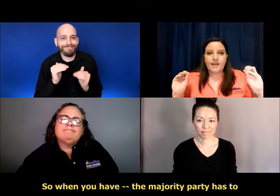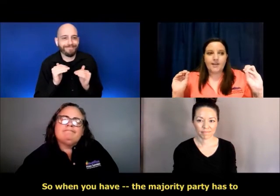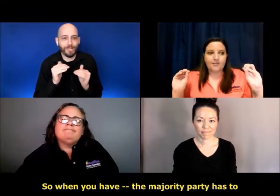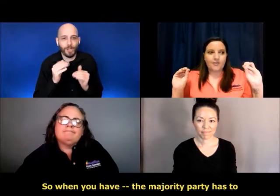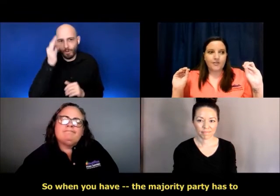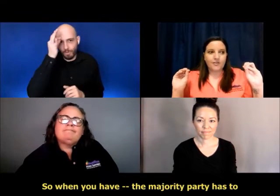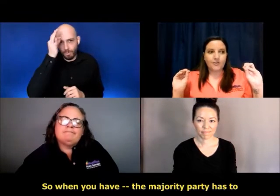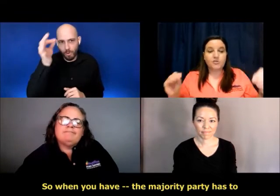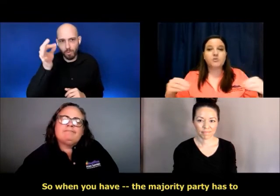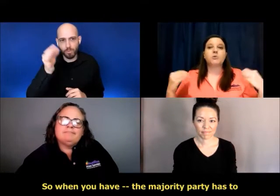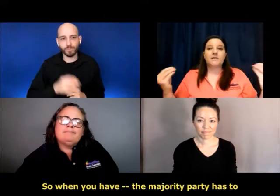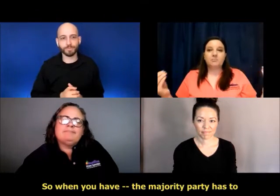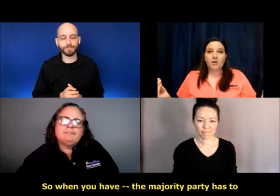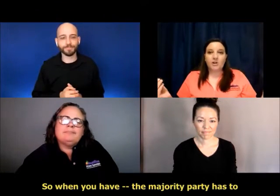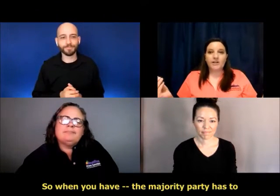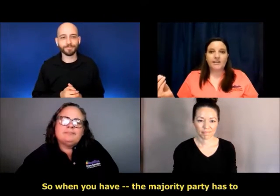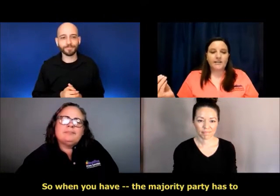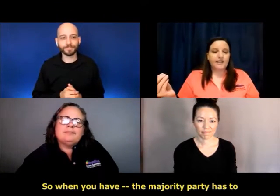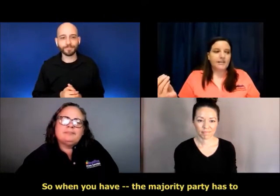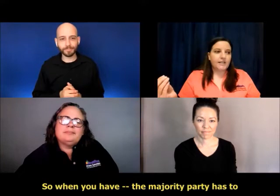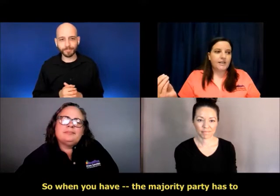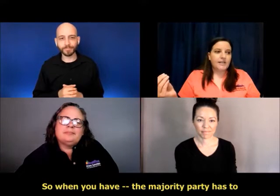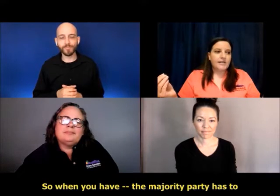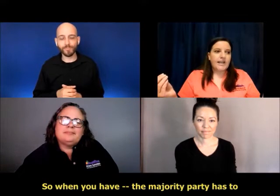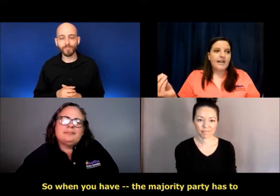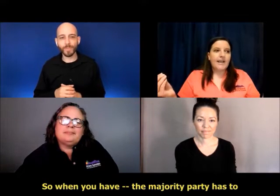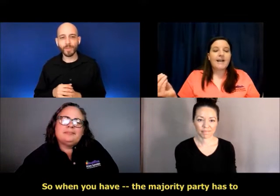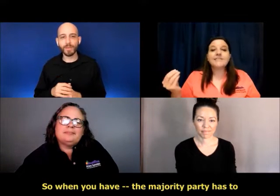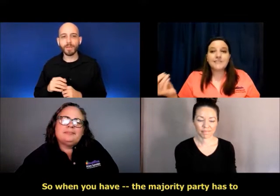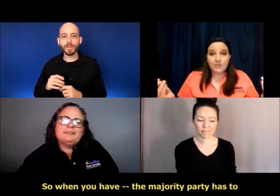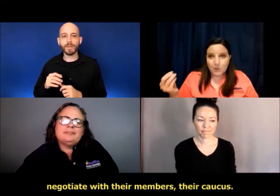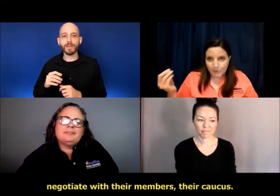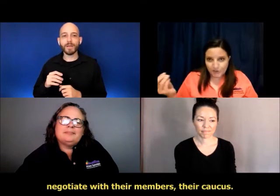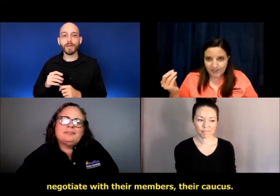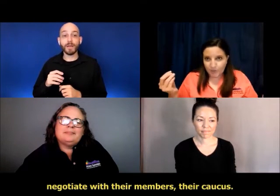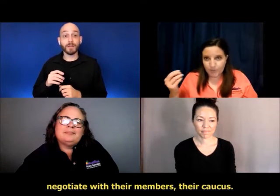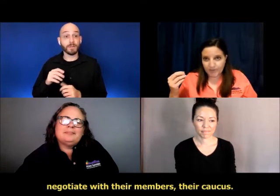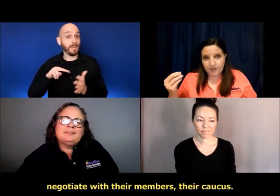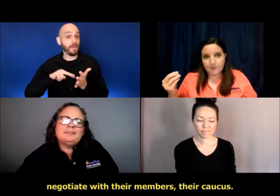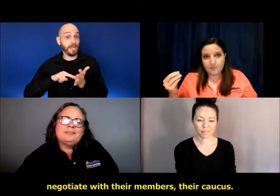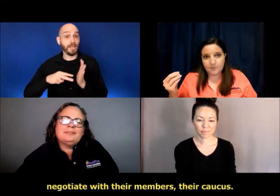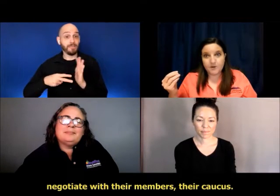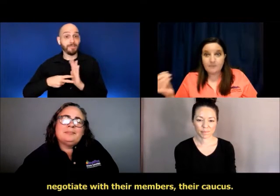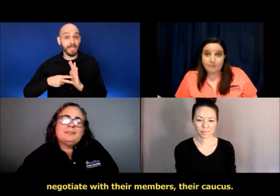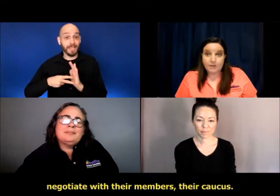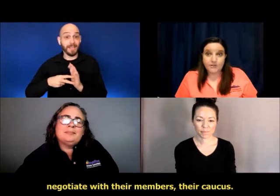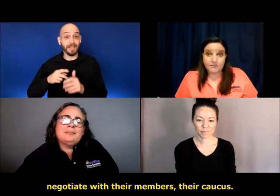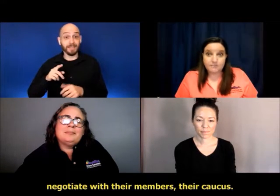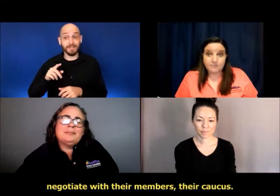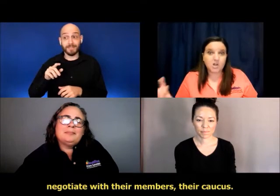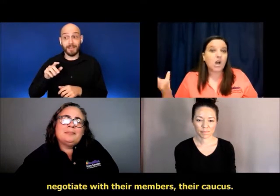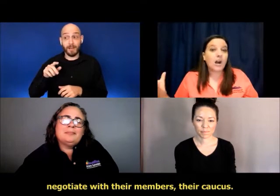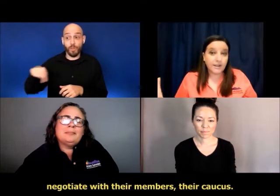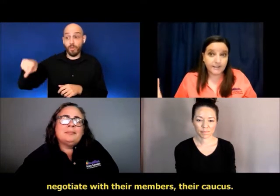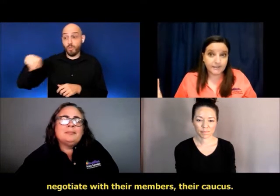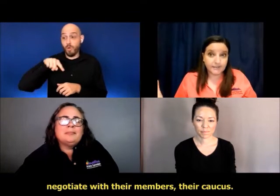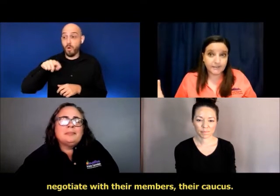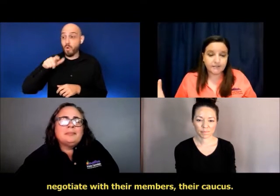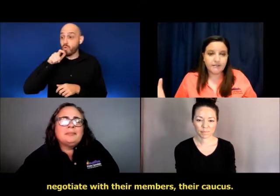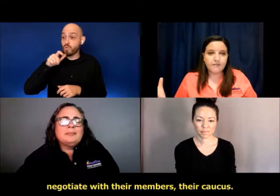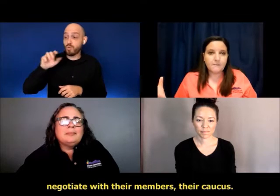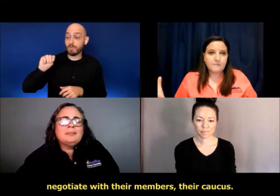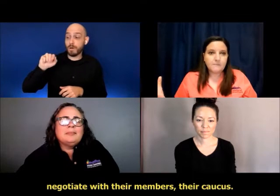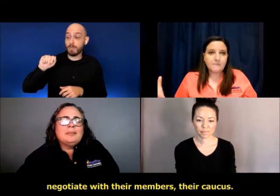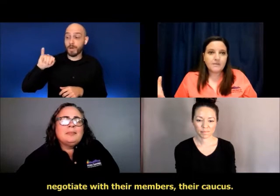you have the majority party has to negotiate with their members, their caucus.